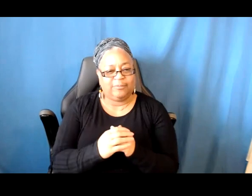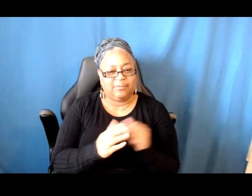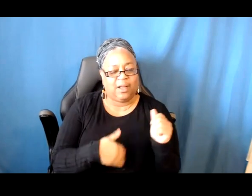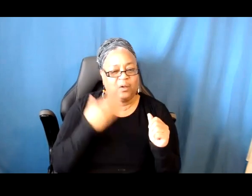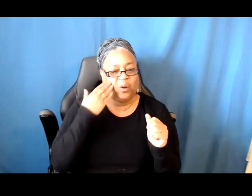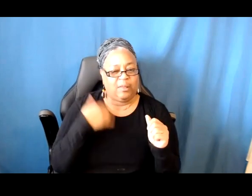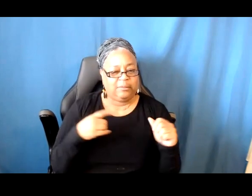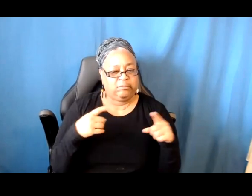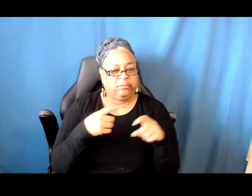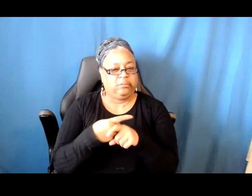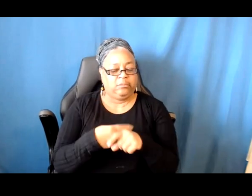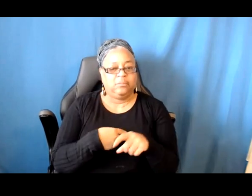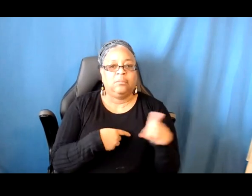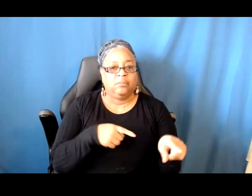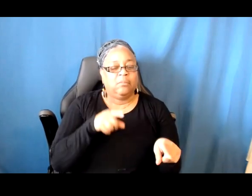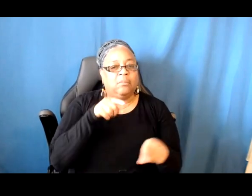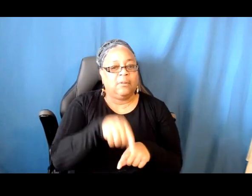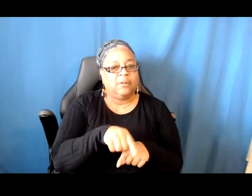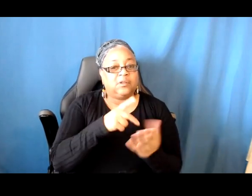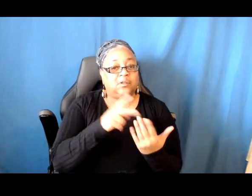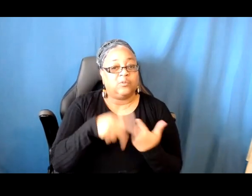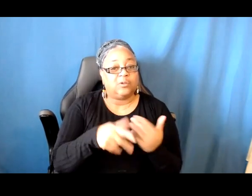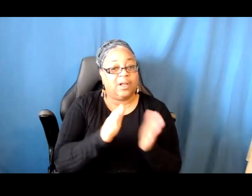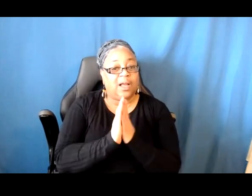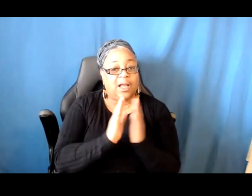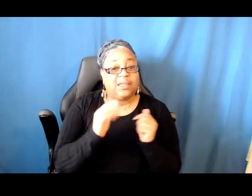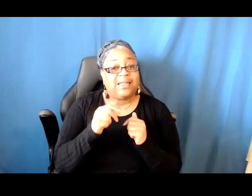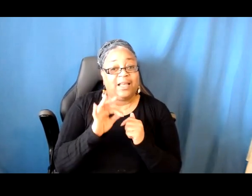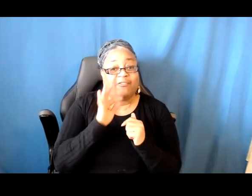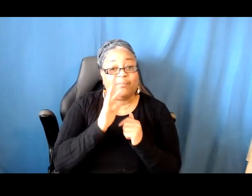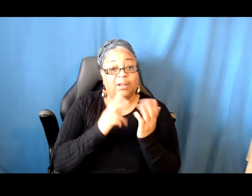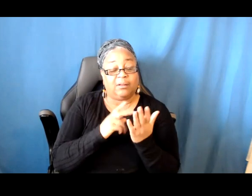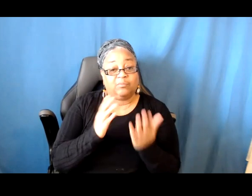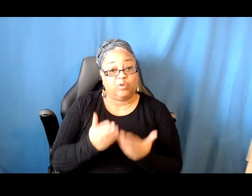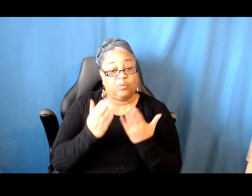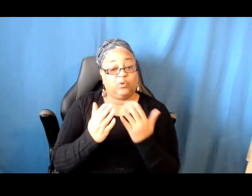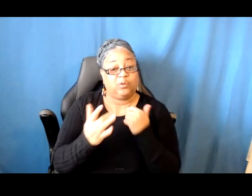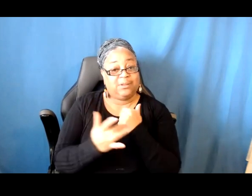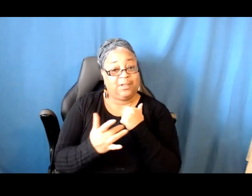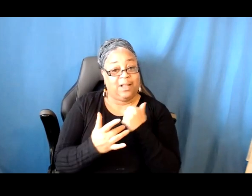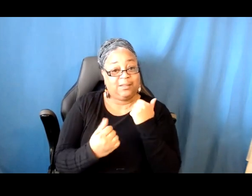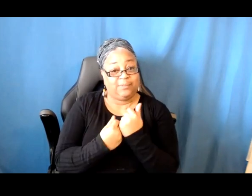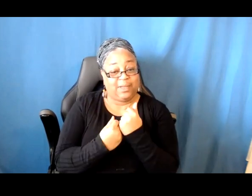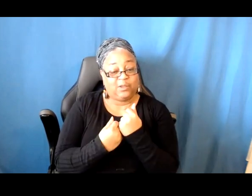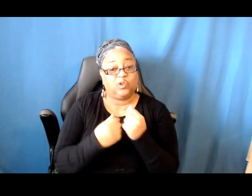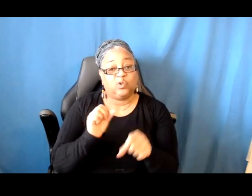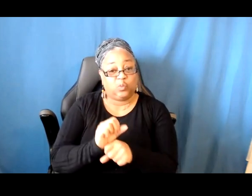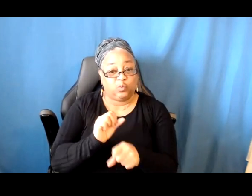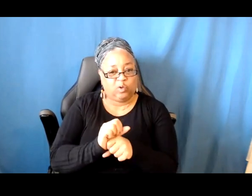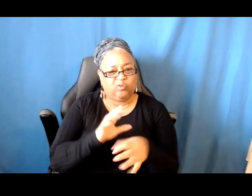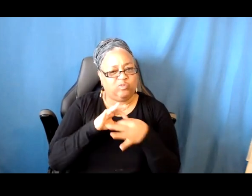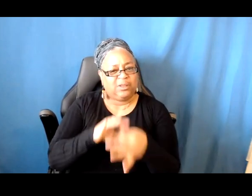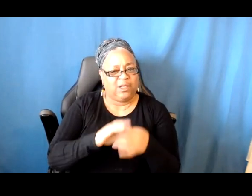of a conundrum. So this person asks, if my proposal is a technology-based installation work that relates to social engagement and immersive experiences,